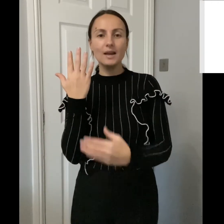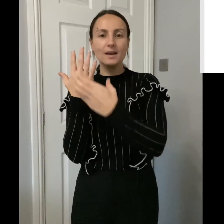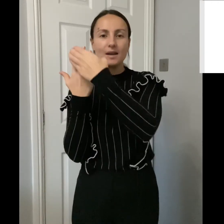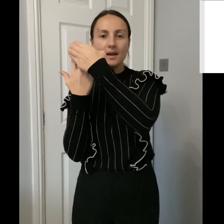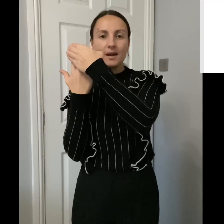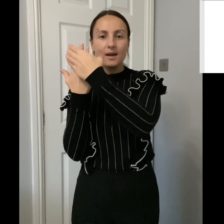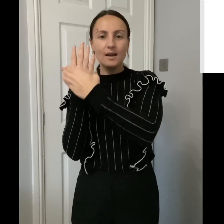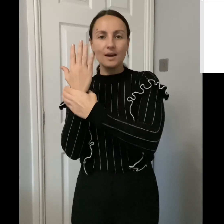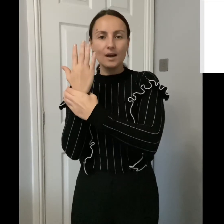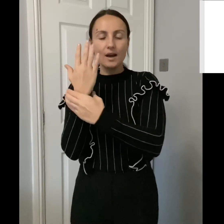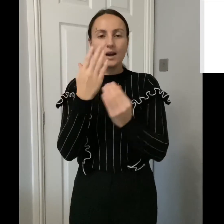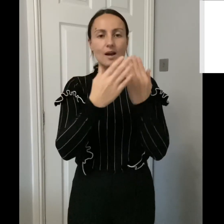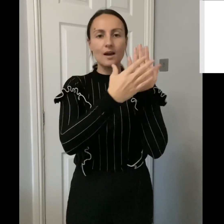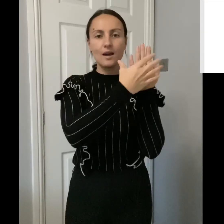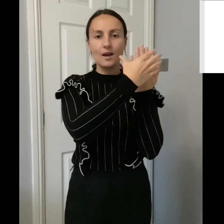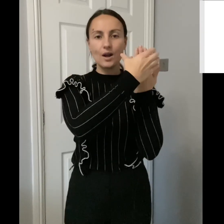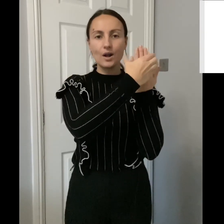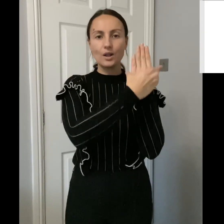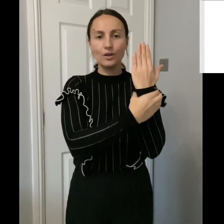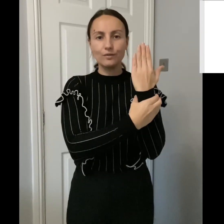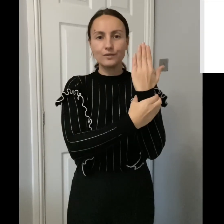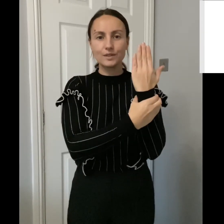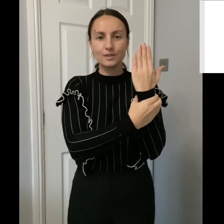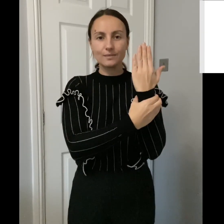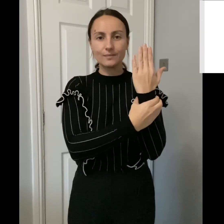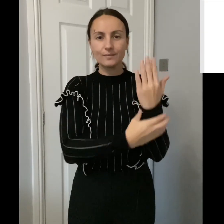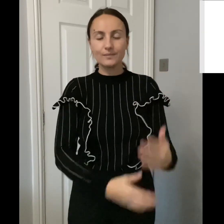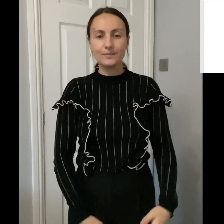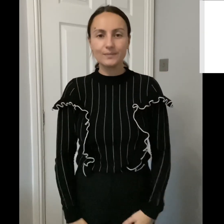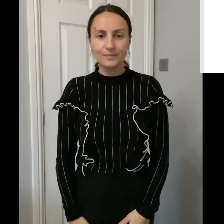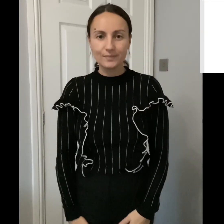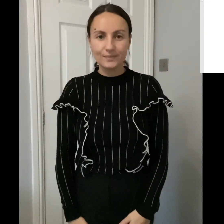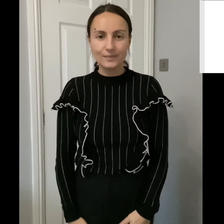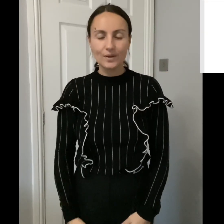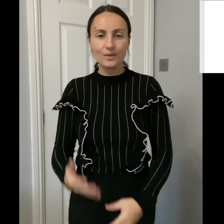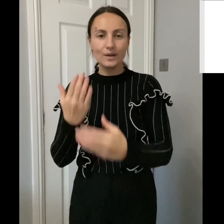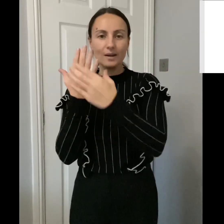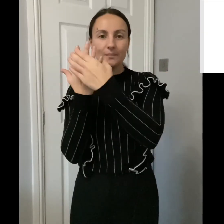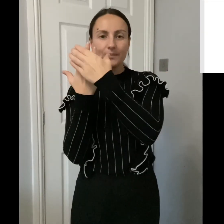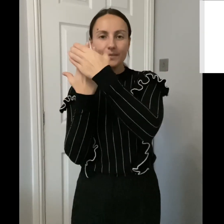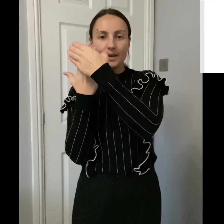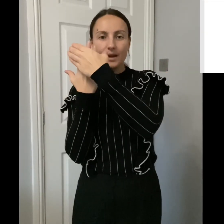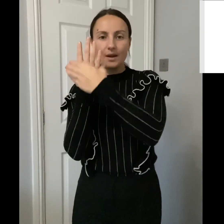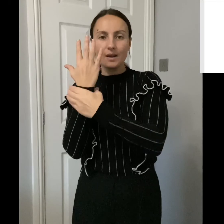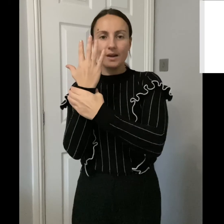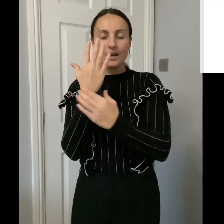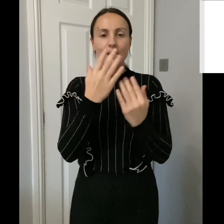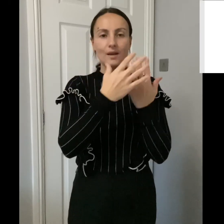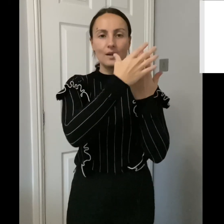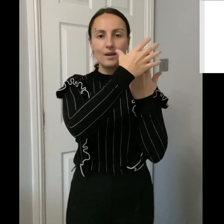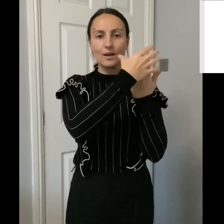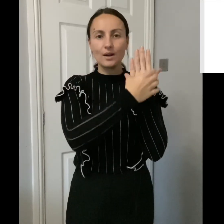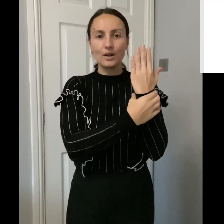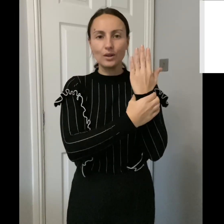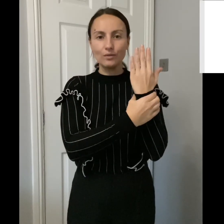gloves all right gloves